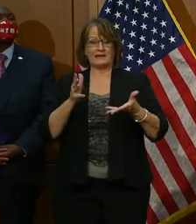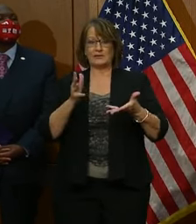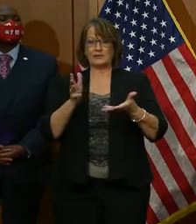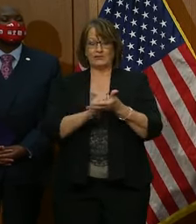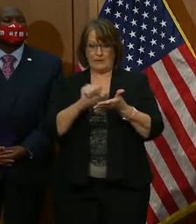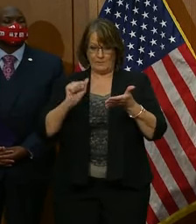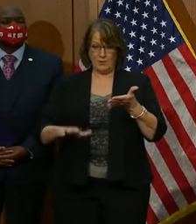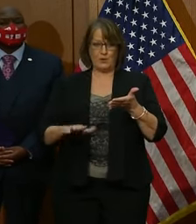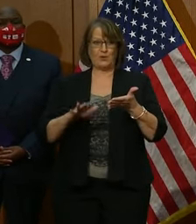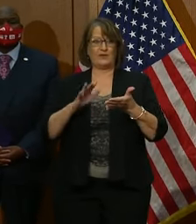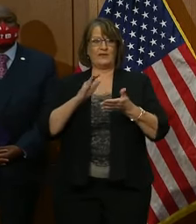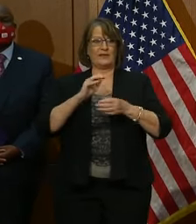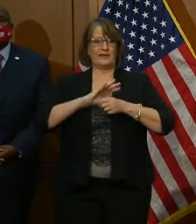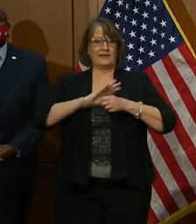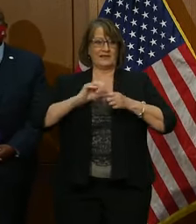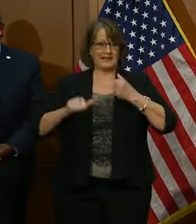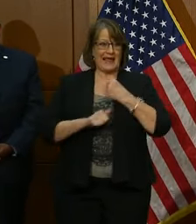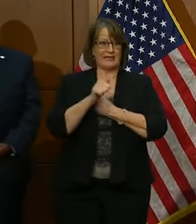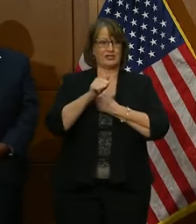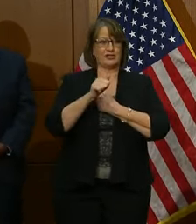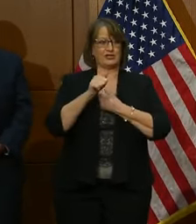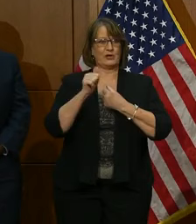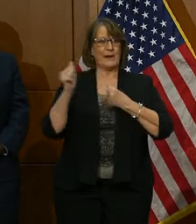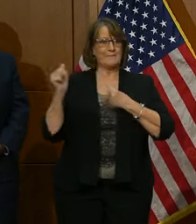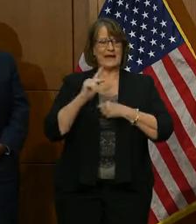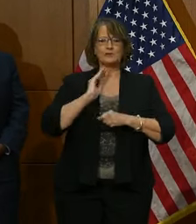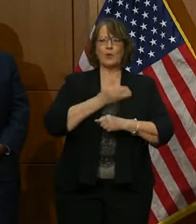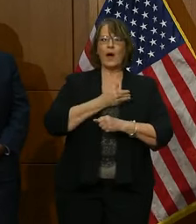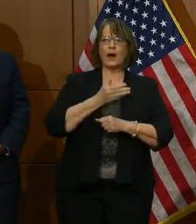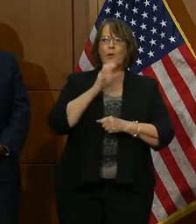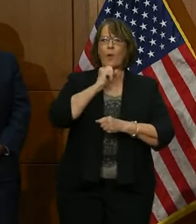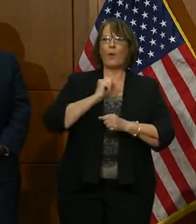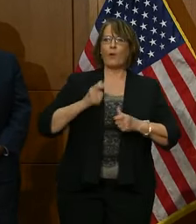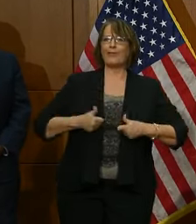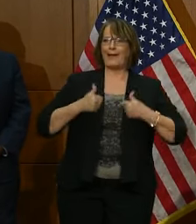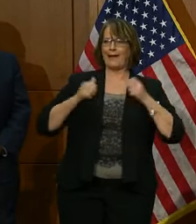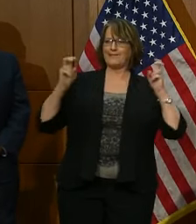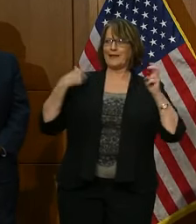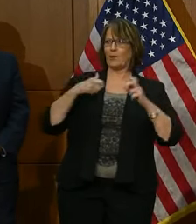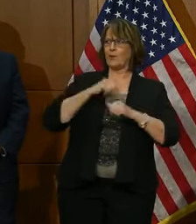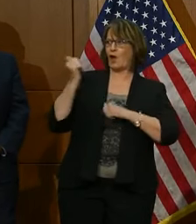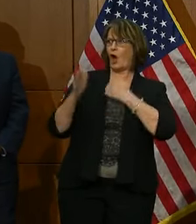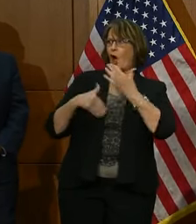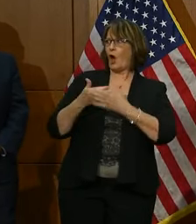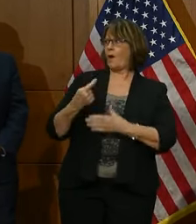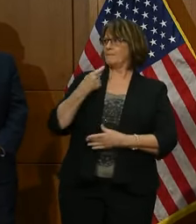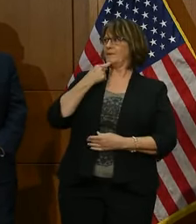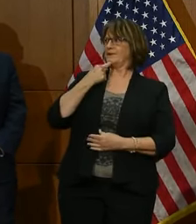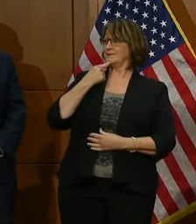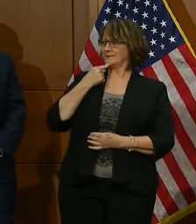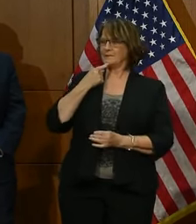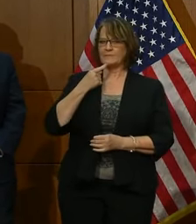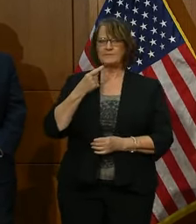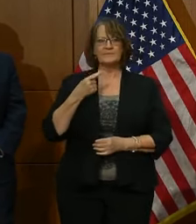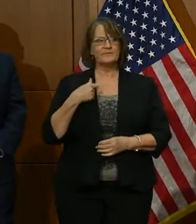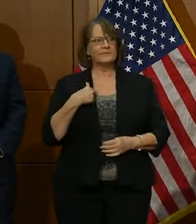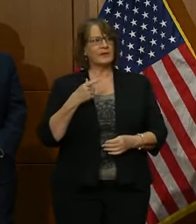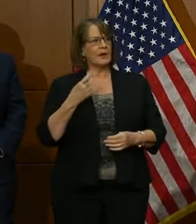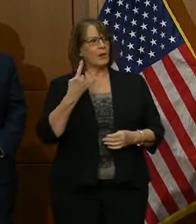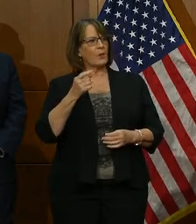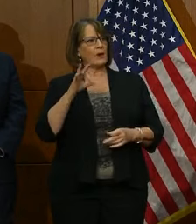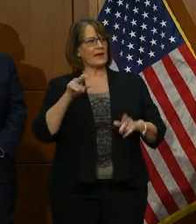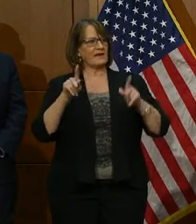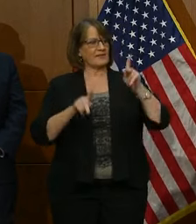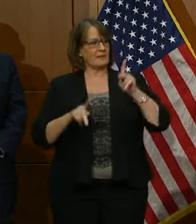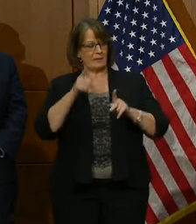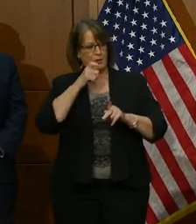so desperately miss. I'll offer my brief remarks as someone who has volunteered for and participated in one of the vaccine